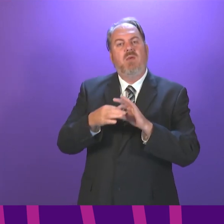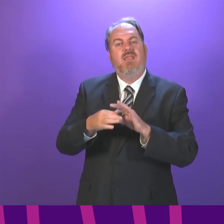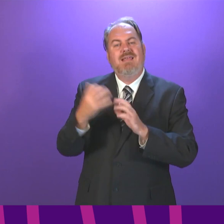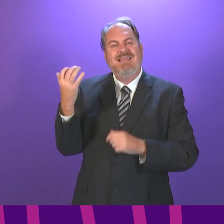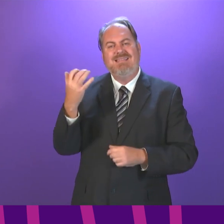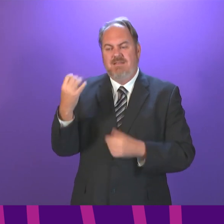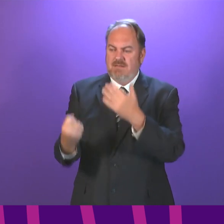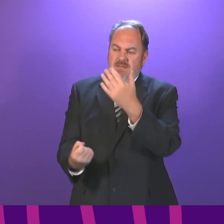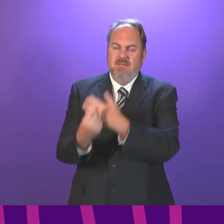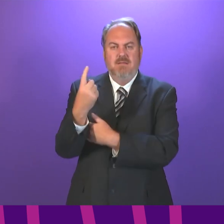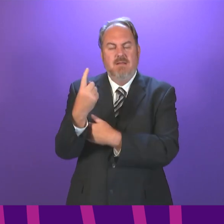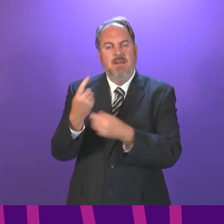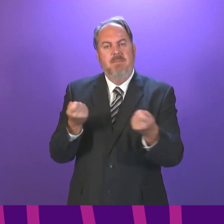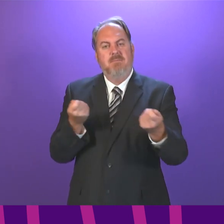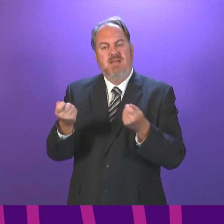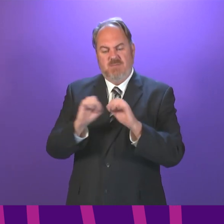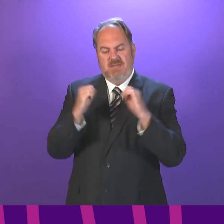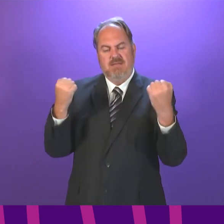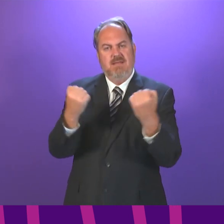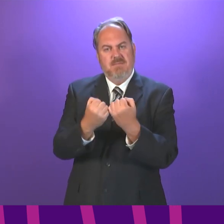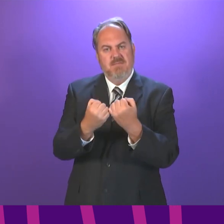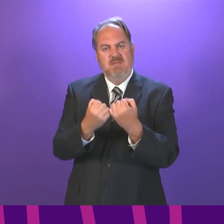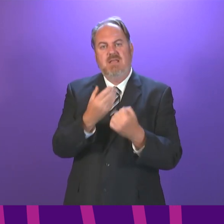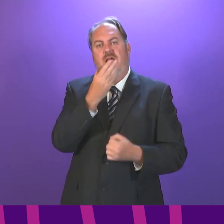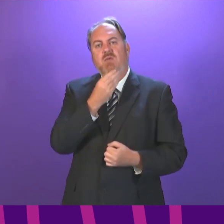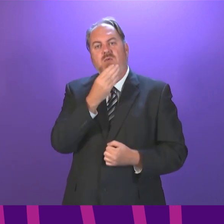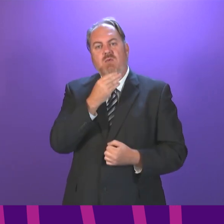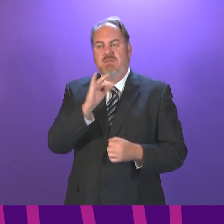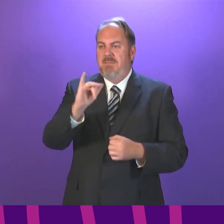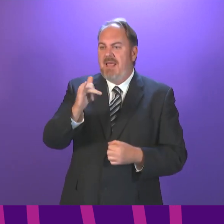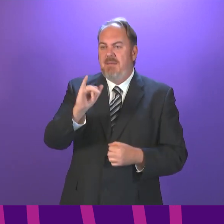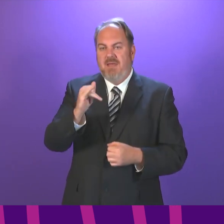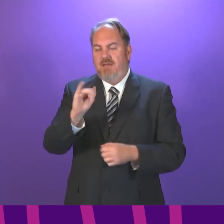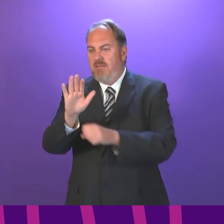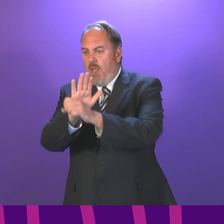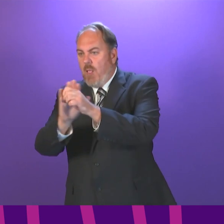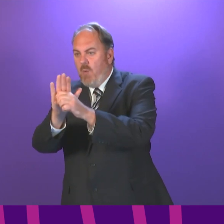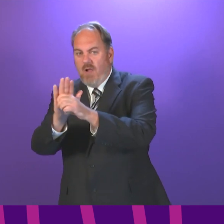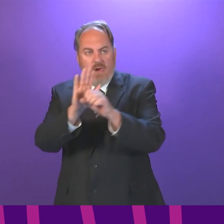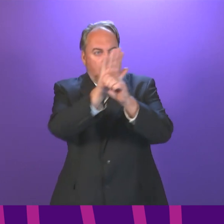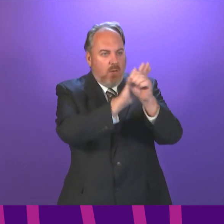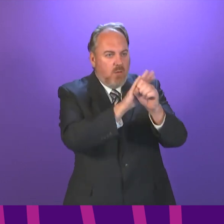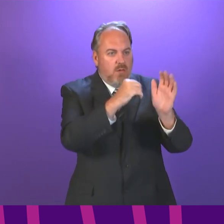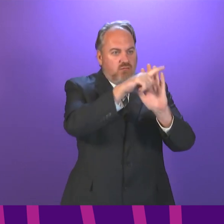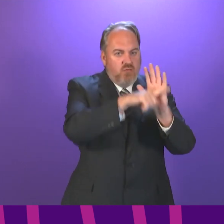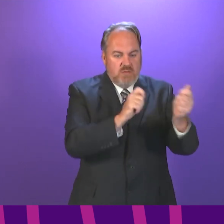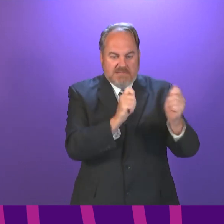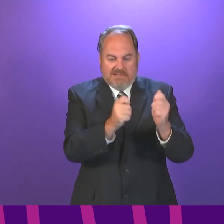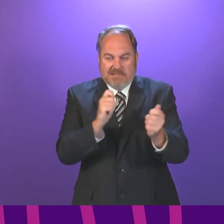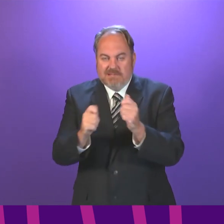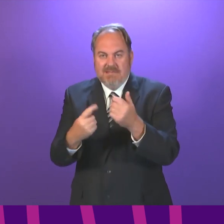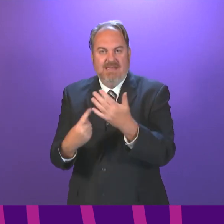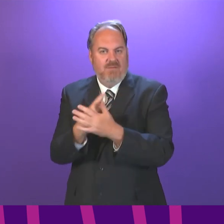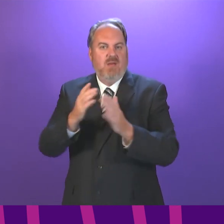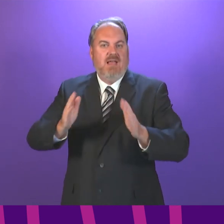outbreak control measures, including the use of localised restrictions in future, if necessary. We will also continue to